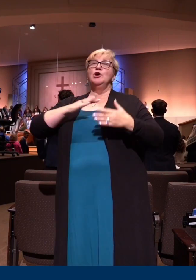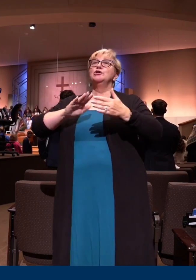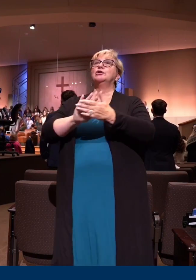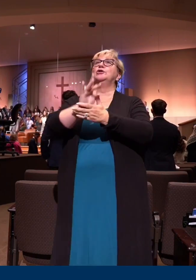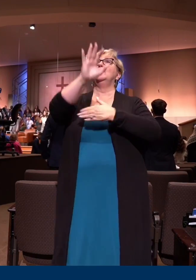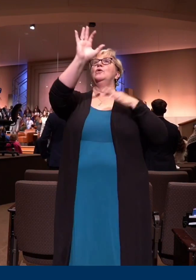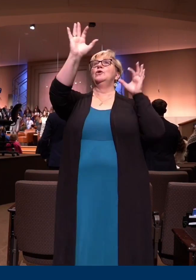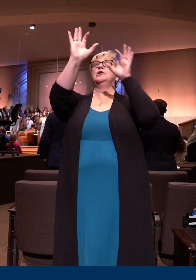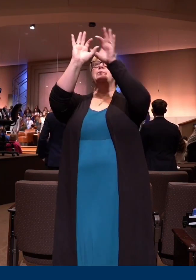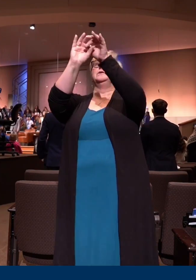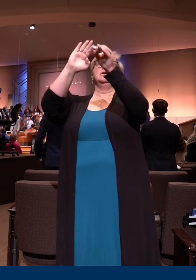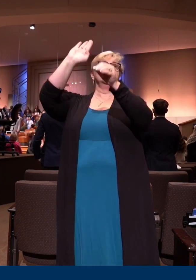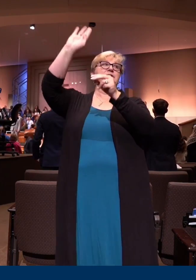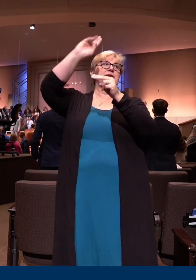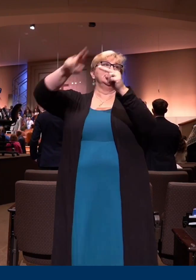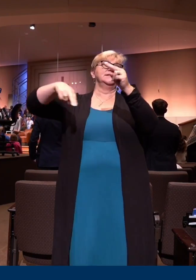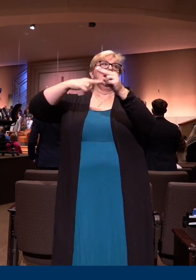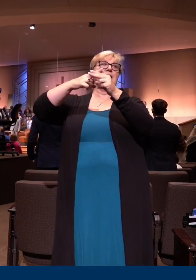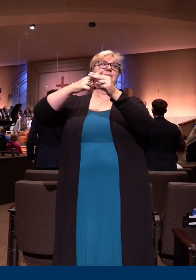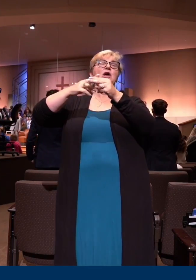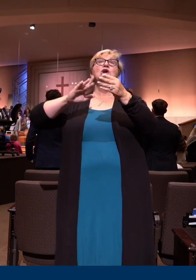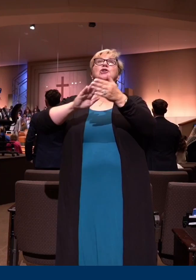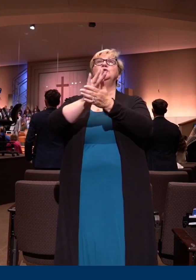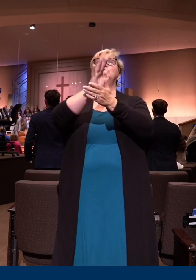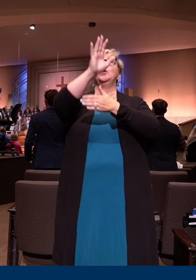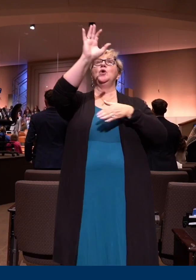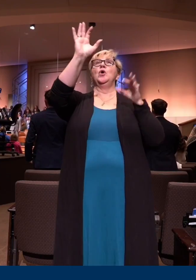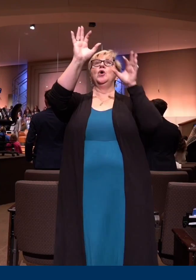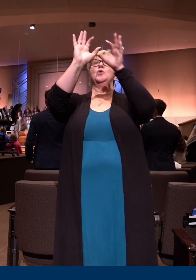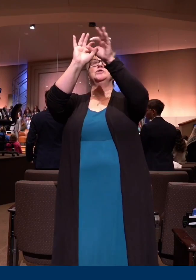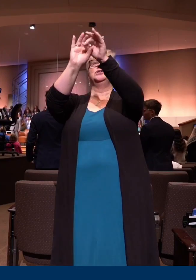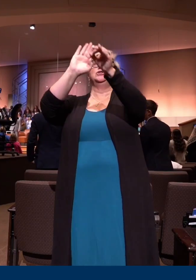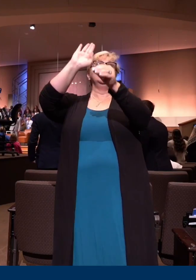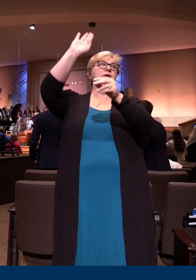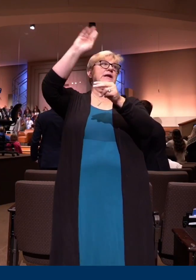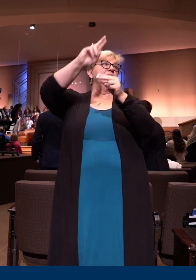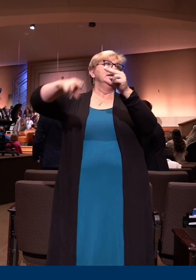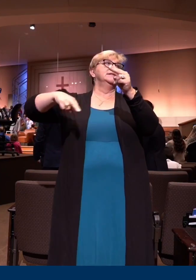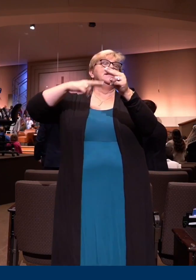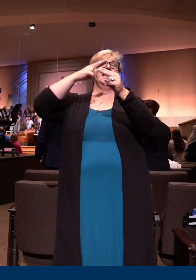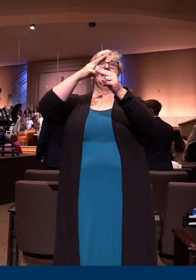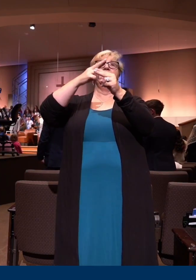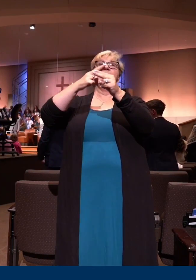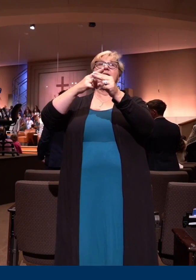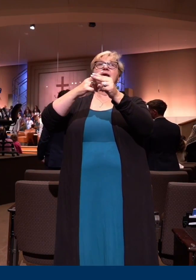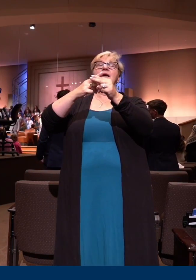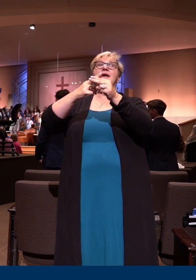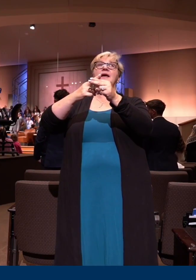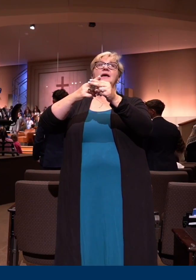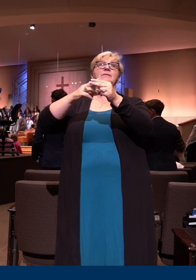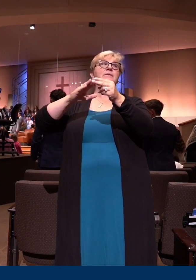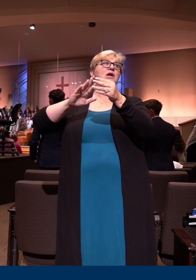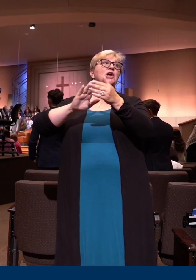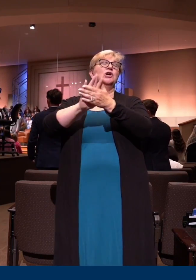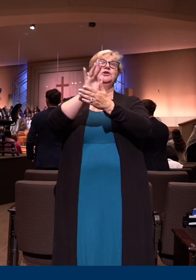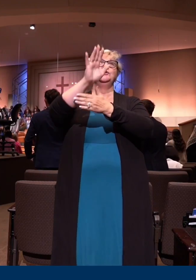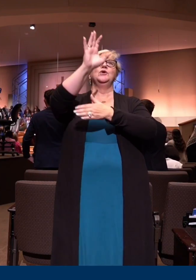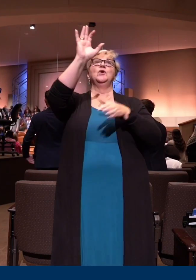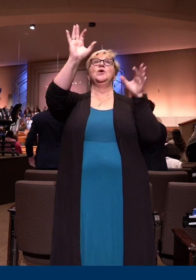His name. Glory to His name. Glory